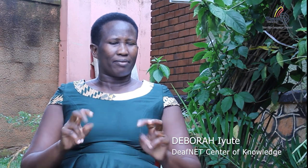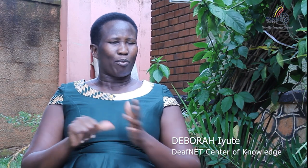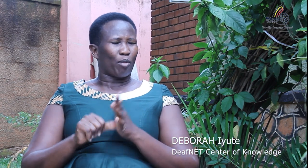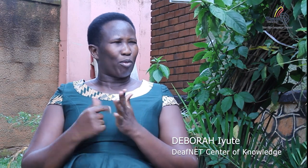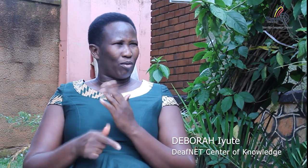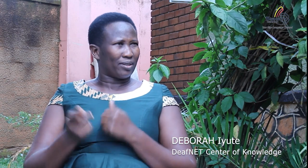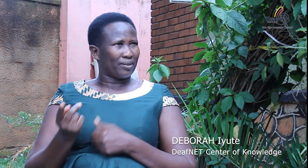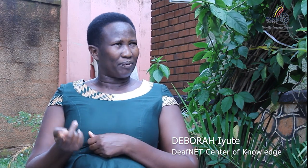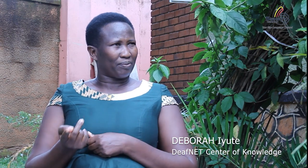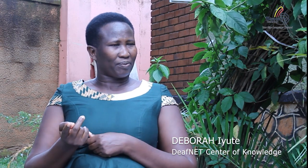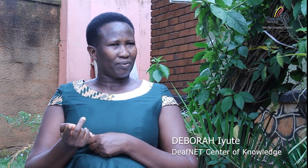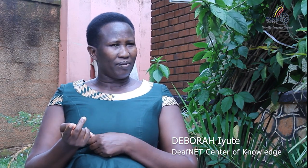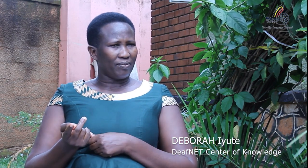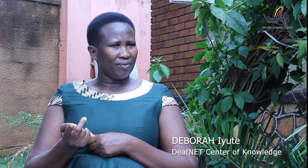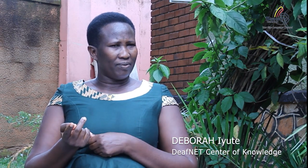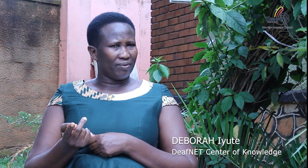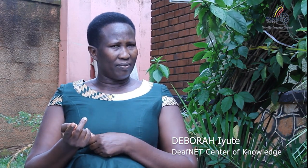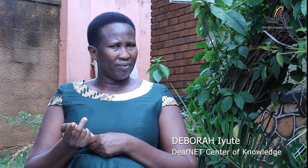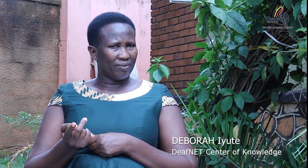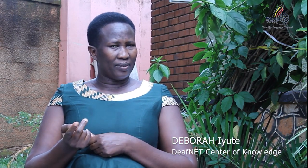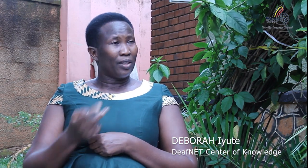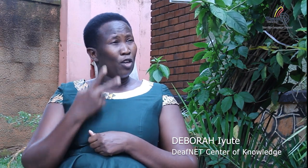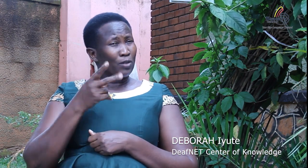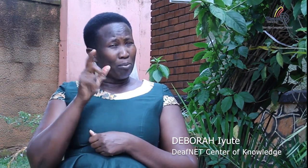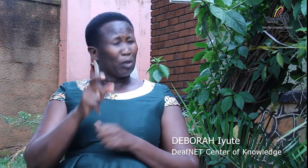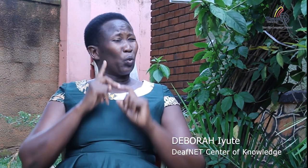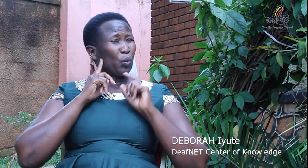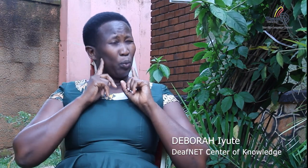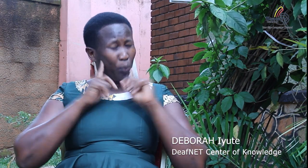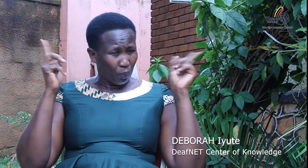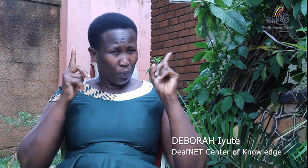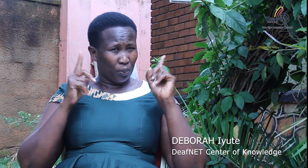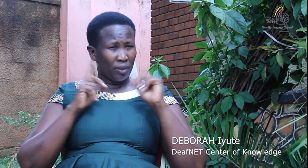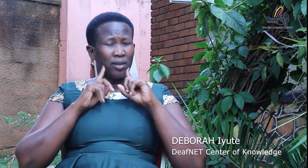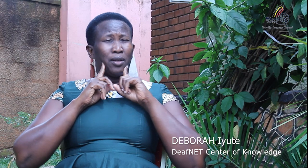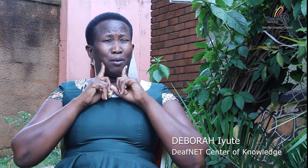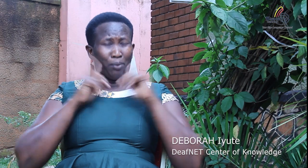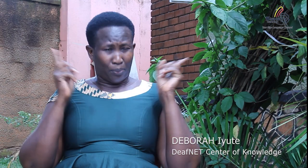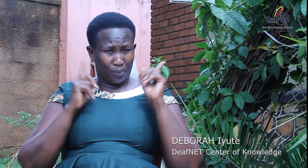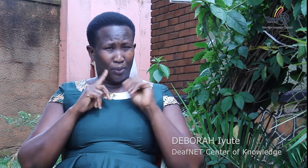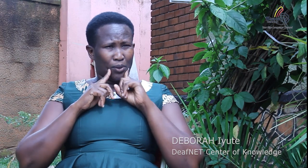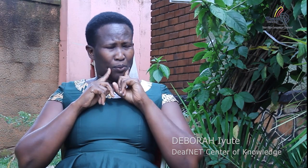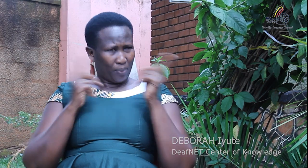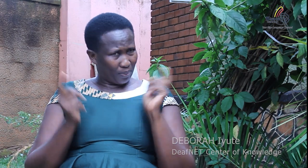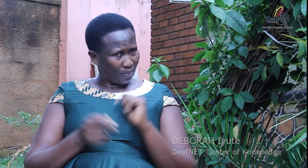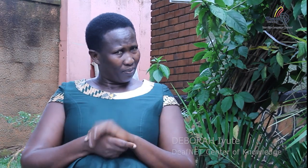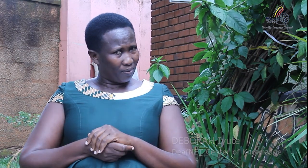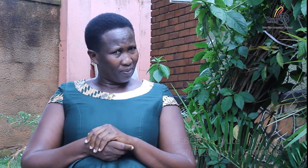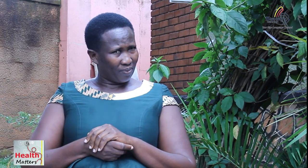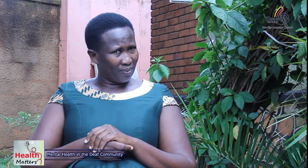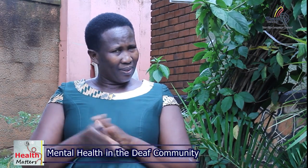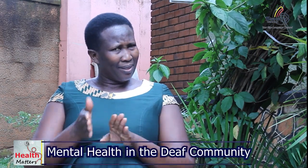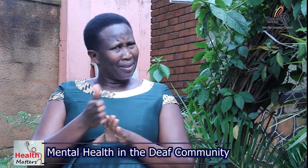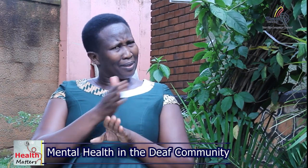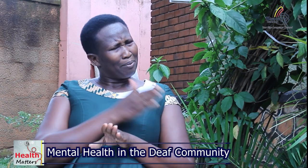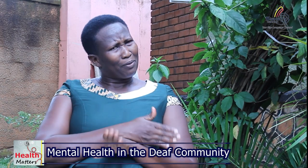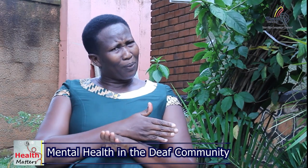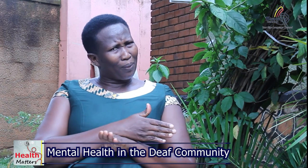you should you should get to know more about this person then another side is if this person all the time